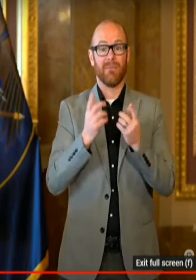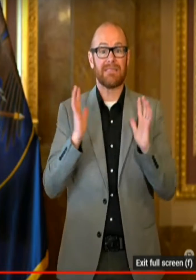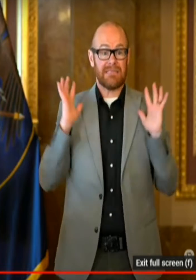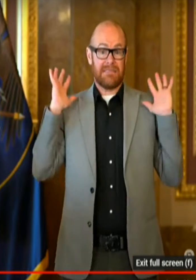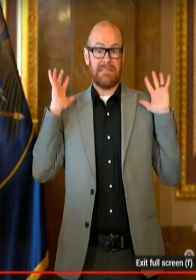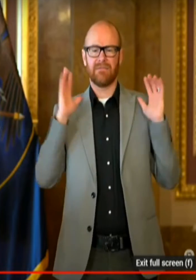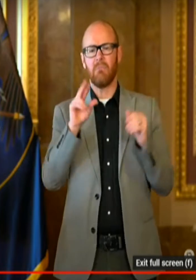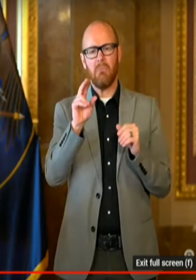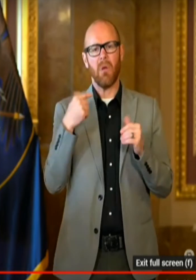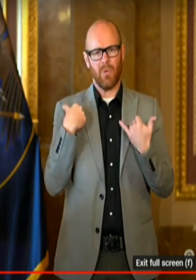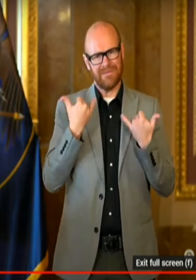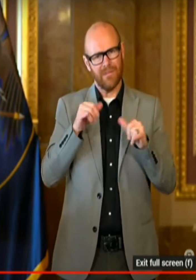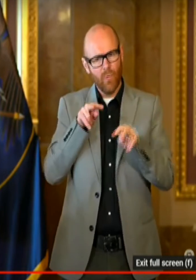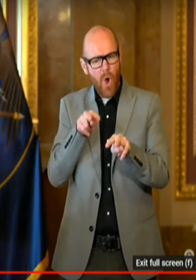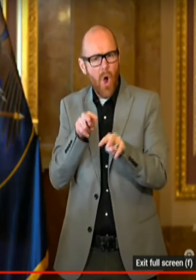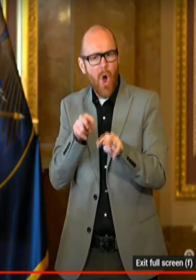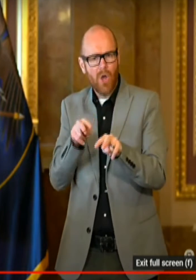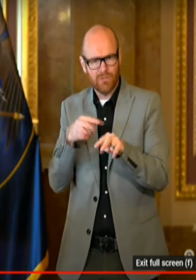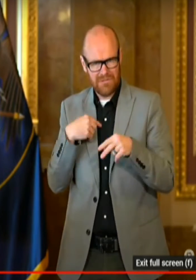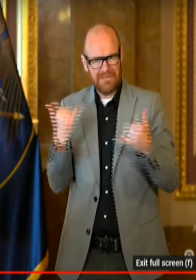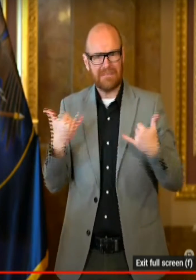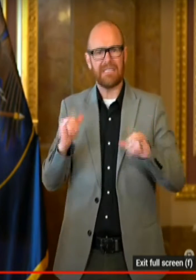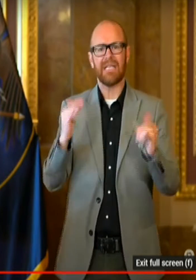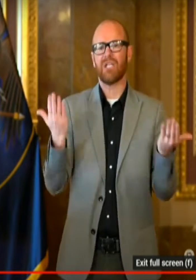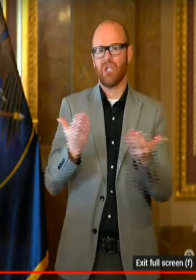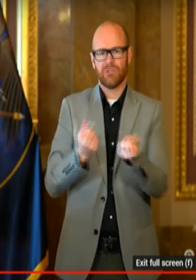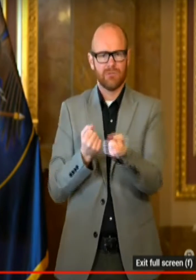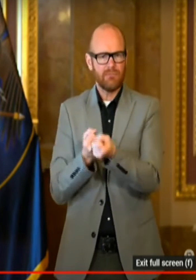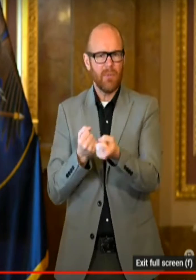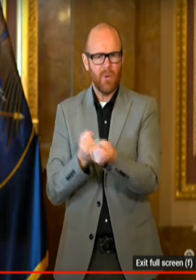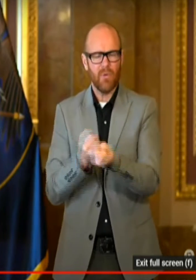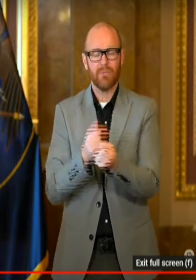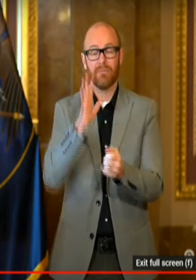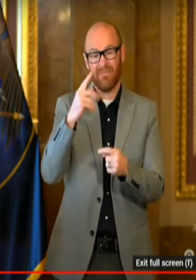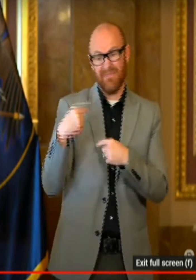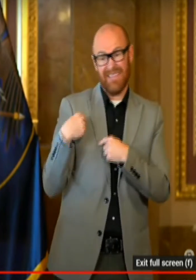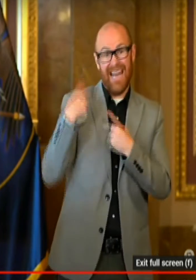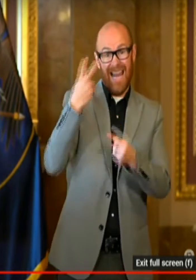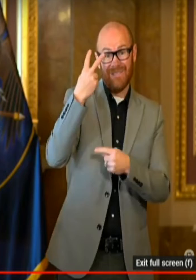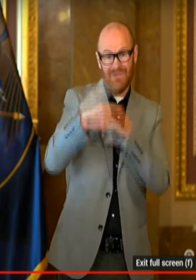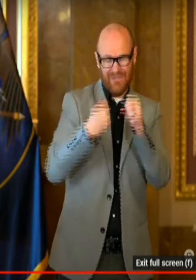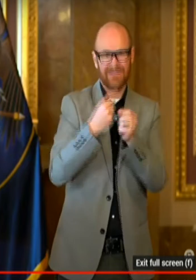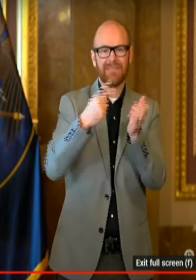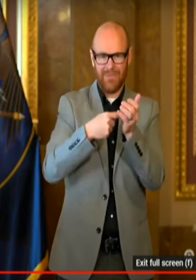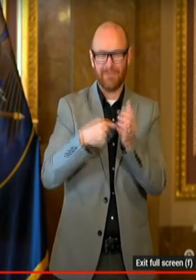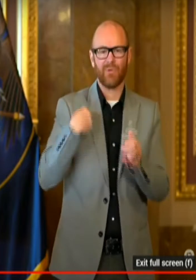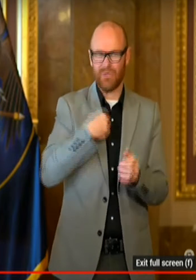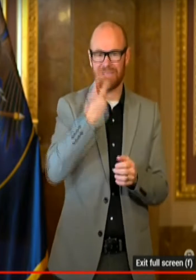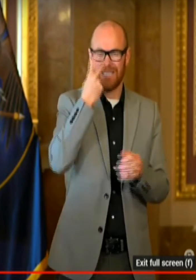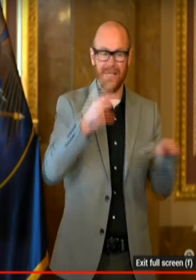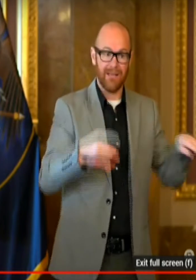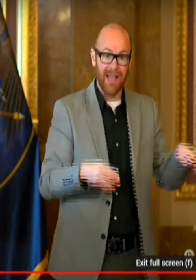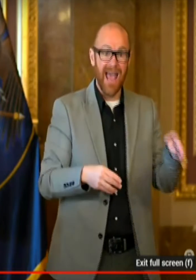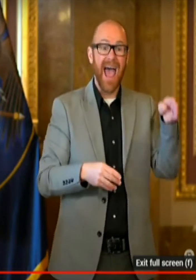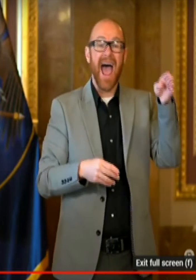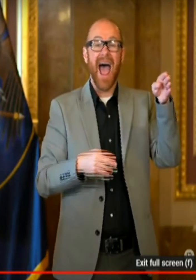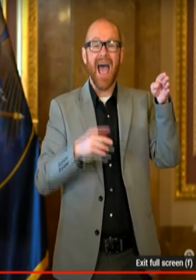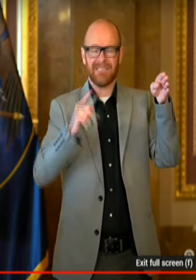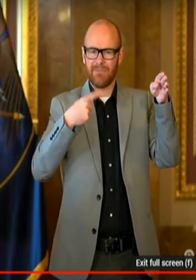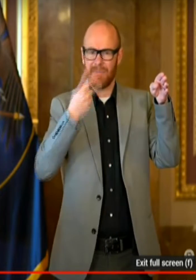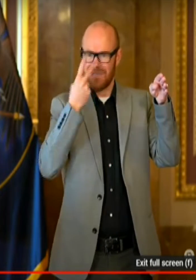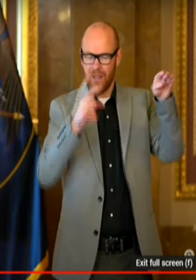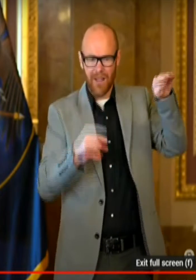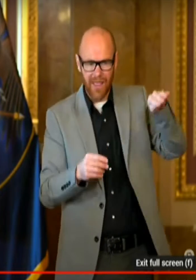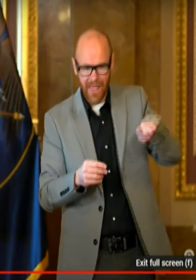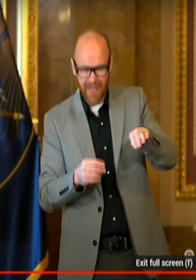up. As we've seen over the last two years, there's been pauses or quiet periods in the numbers of infections,